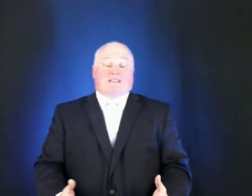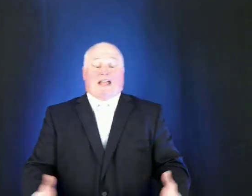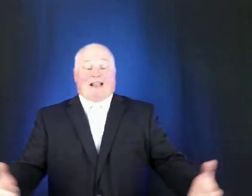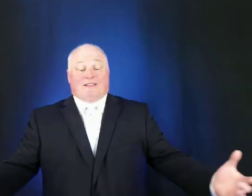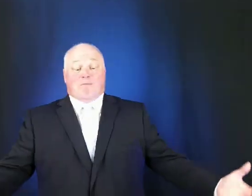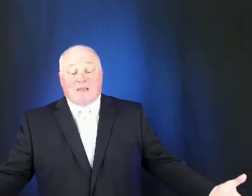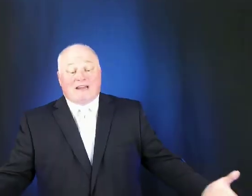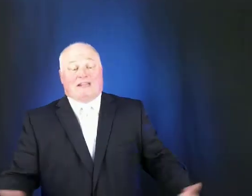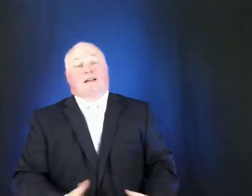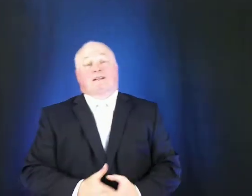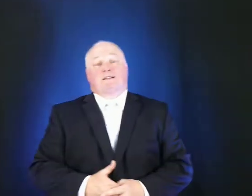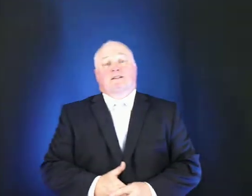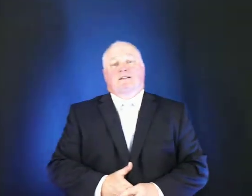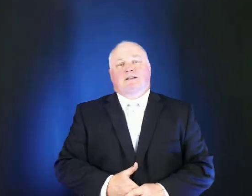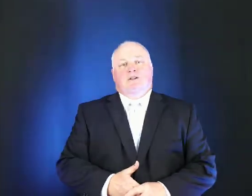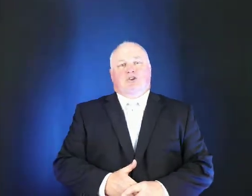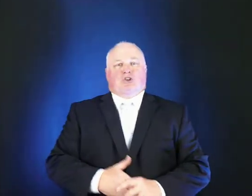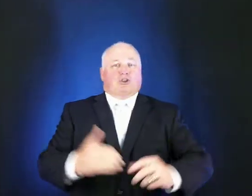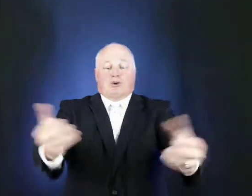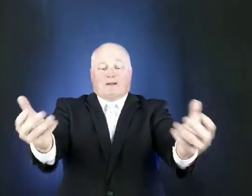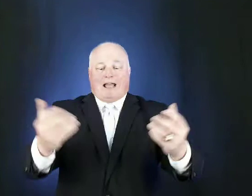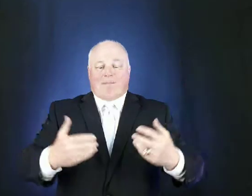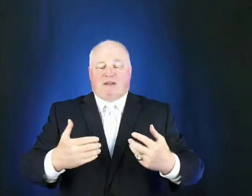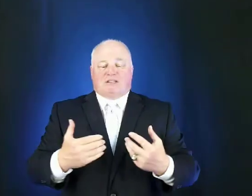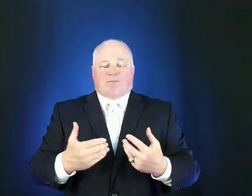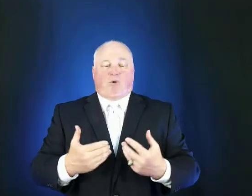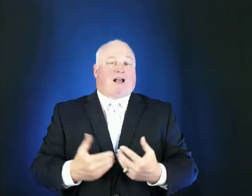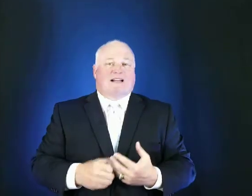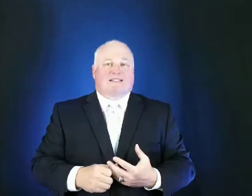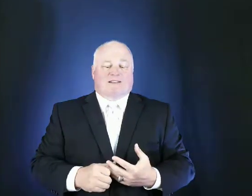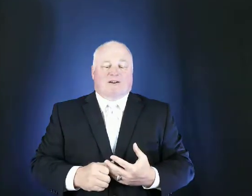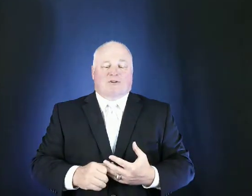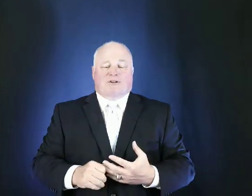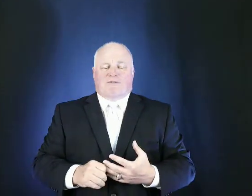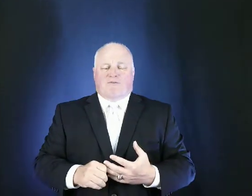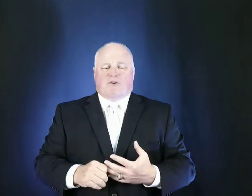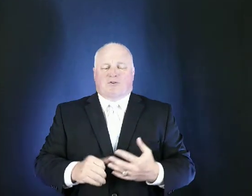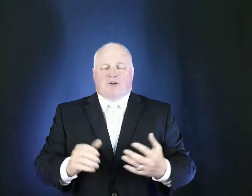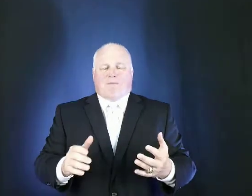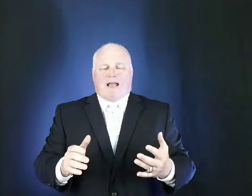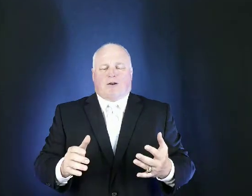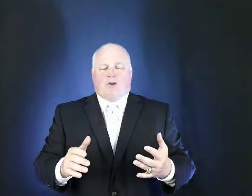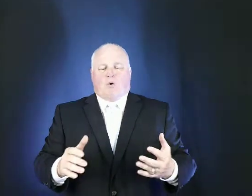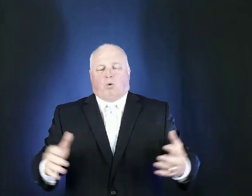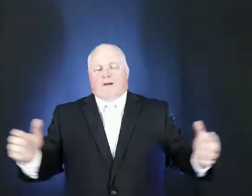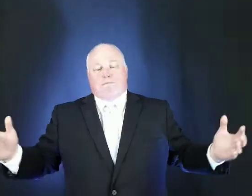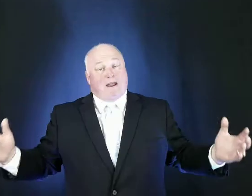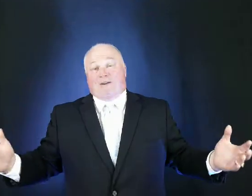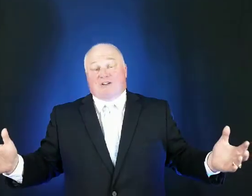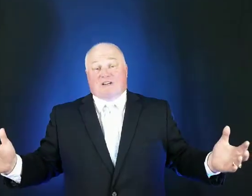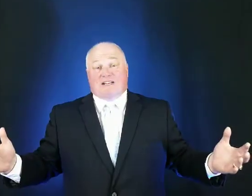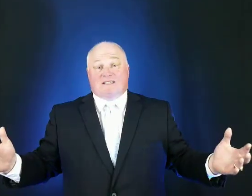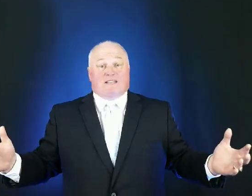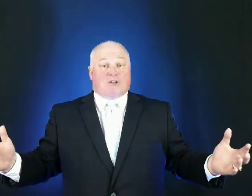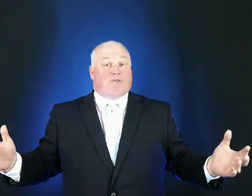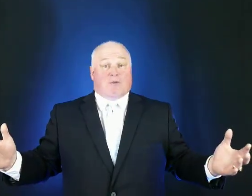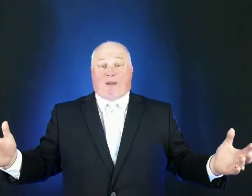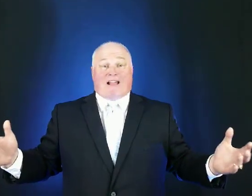like the media should you and i be surprised that there's confusion about what marriage is since over the past